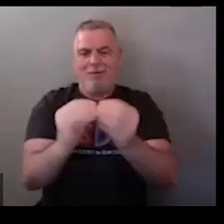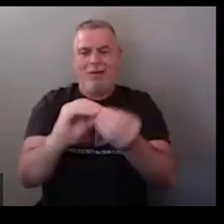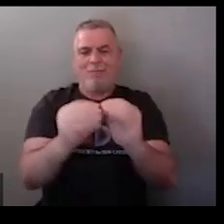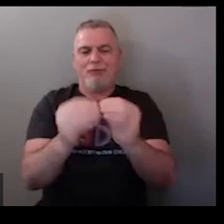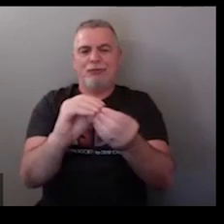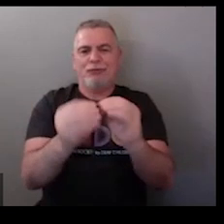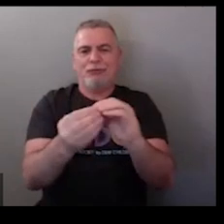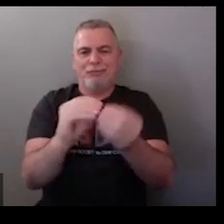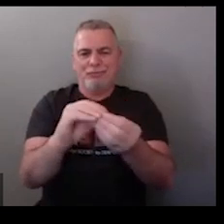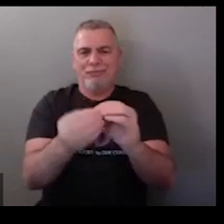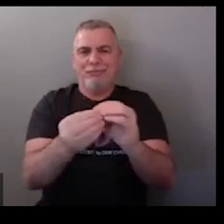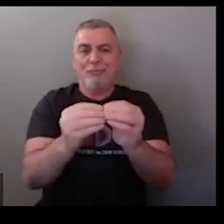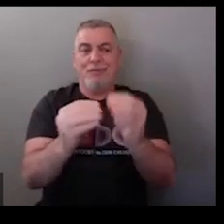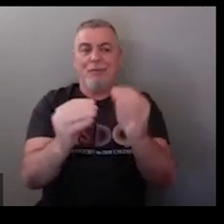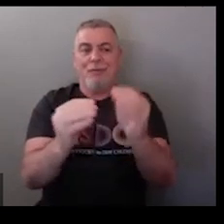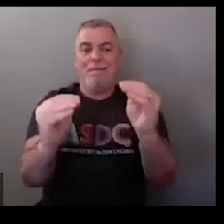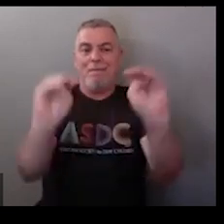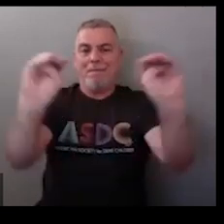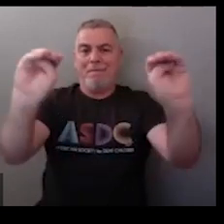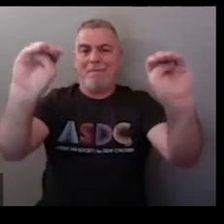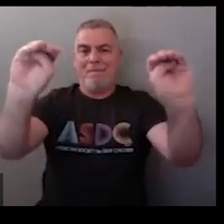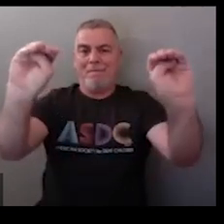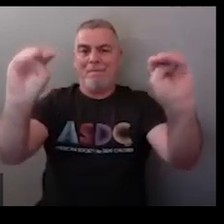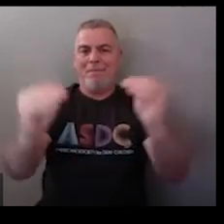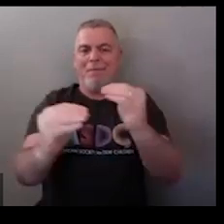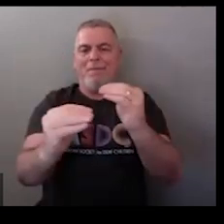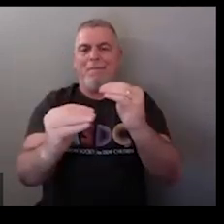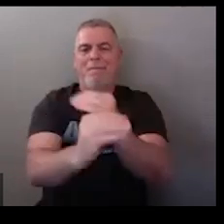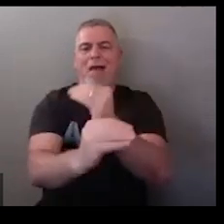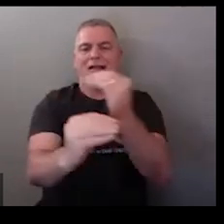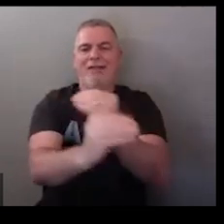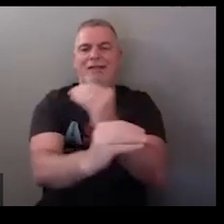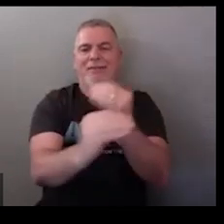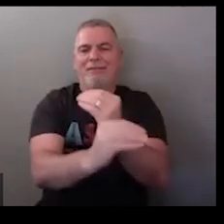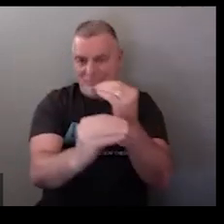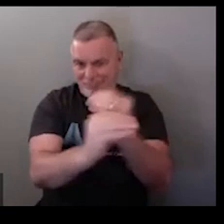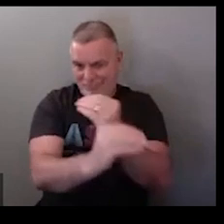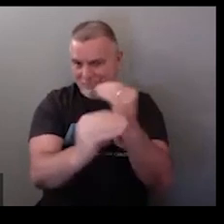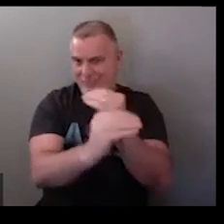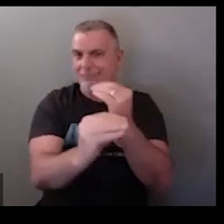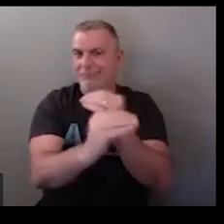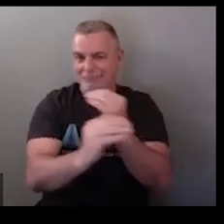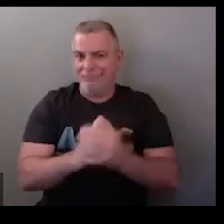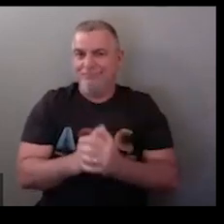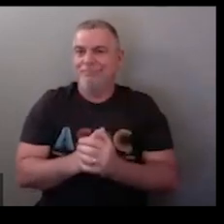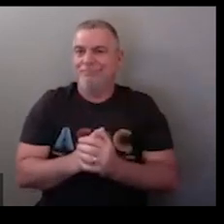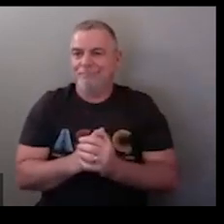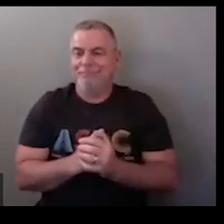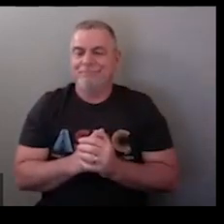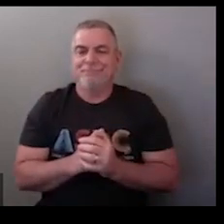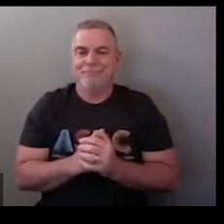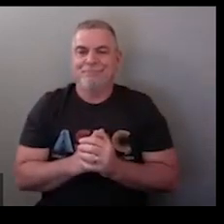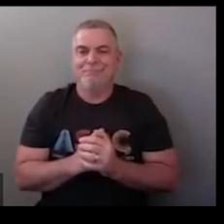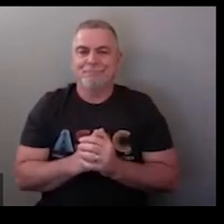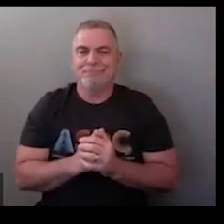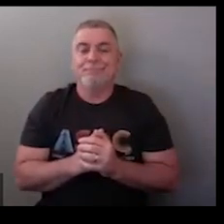flat o hand shape and this is the movement you do and then this again is math a little different m hand shape and